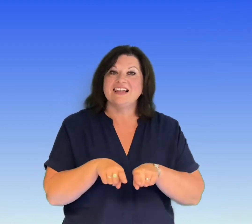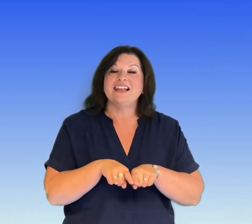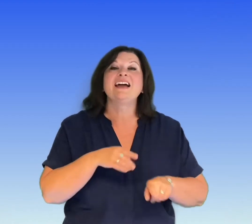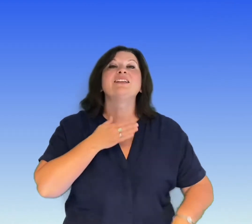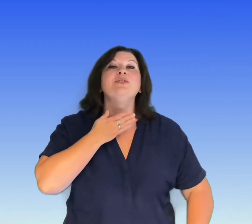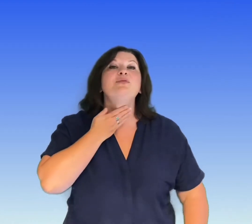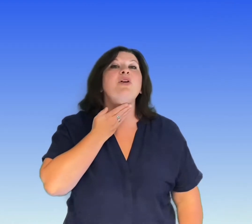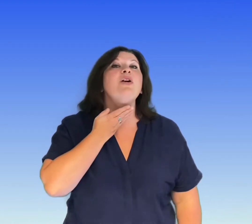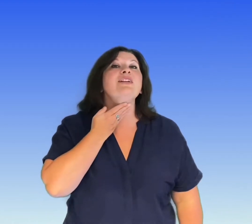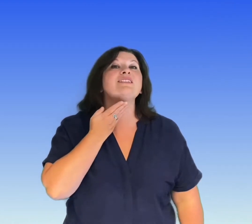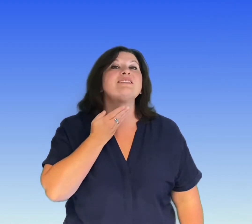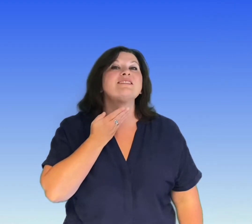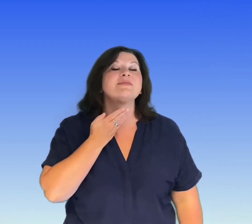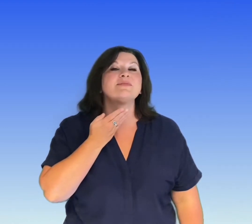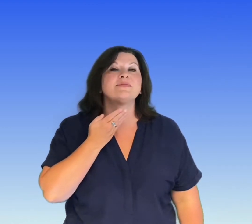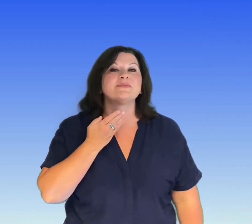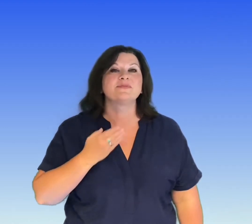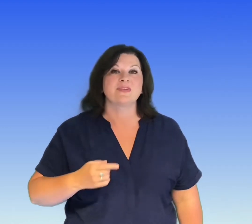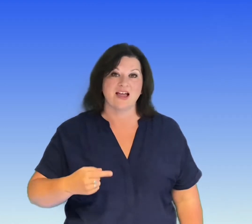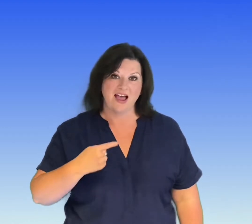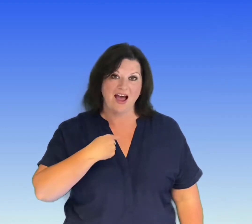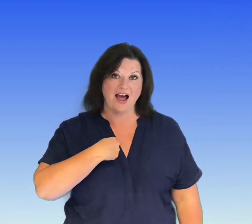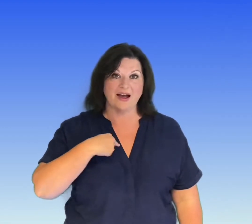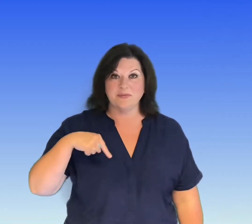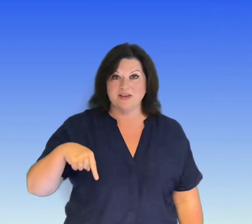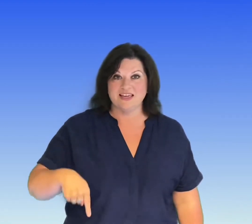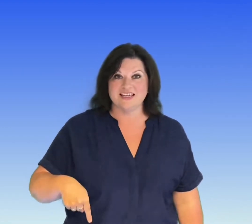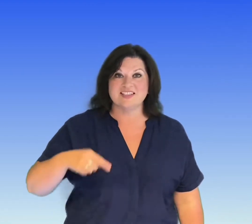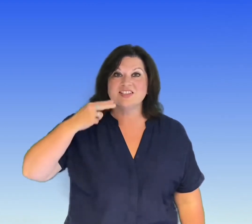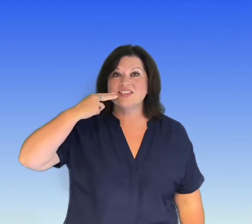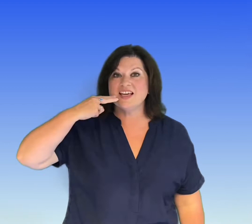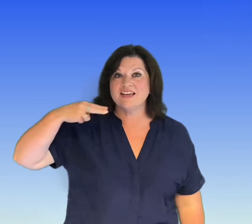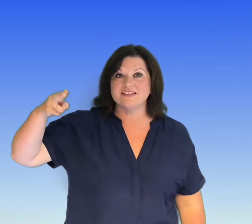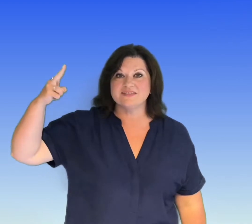Like the voice, I am here to sing.